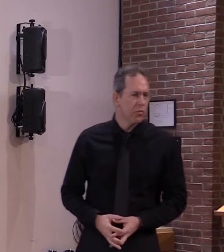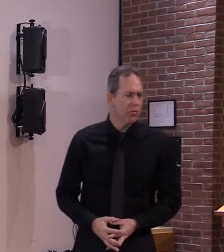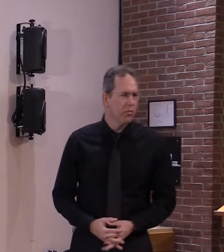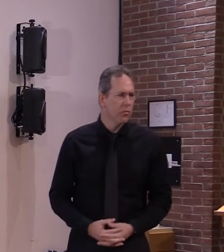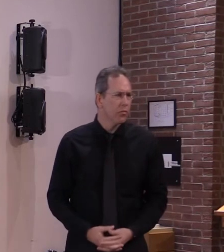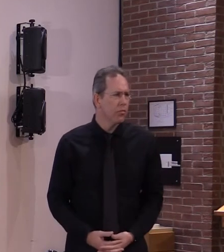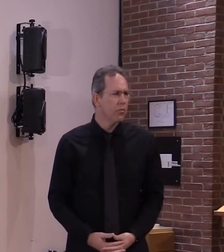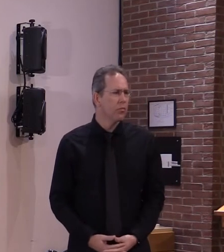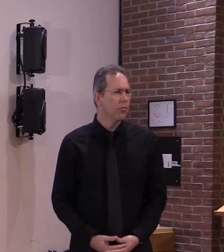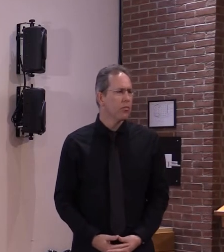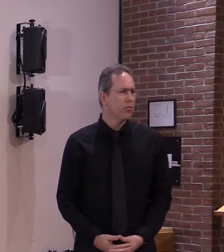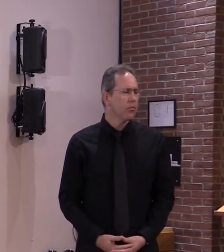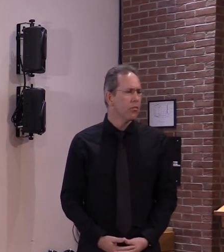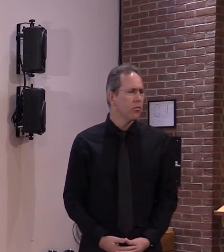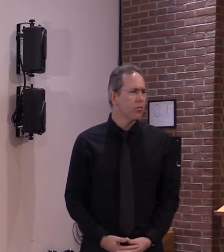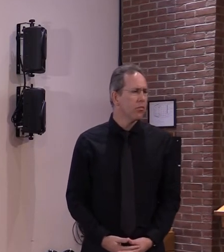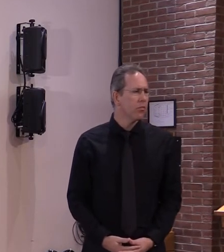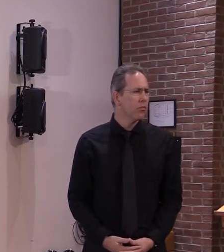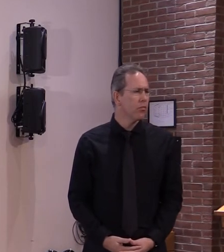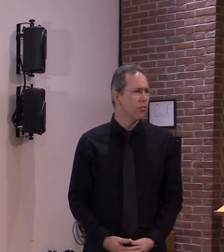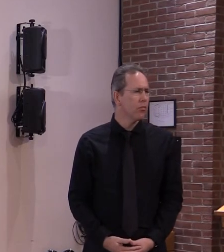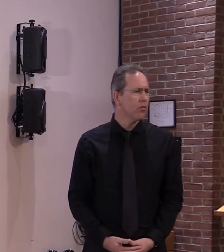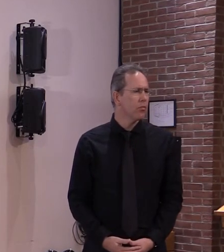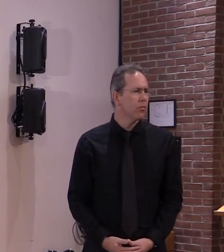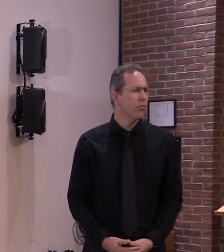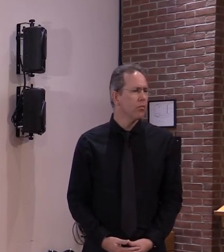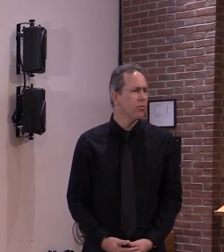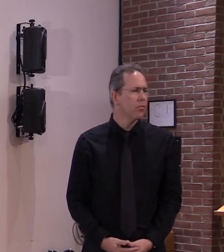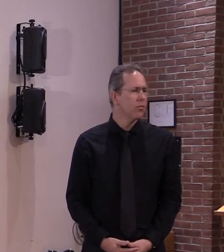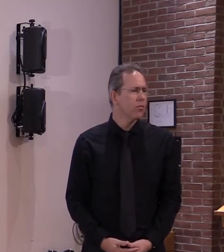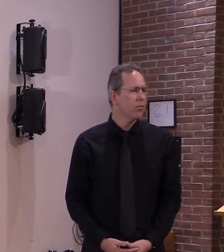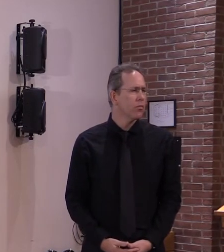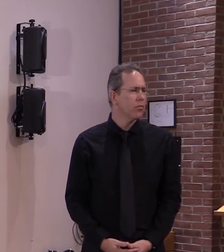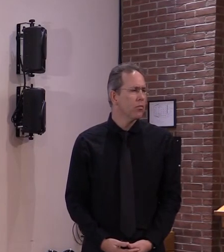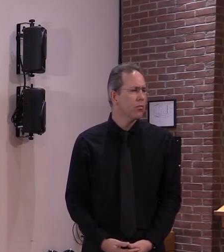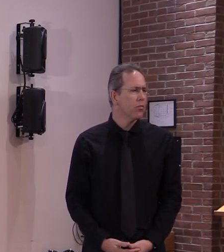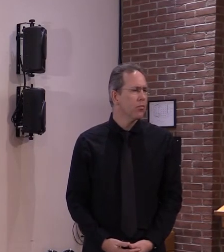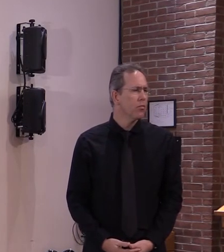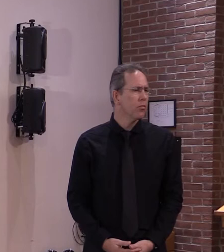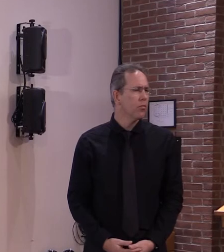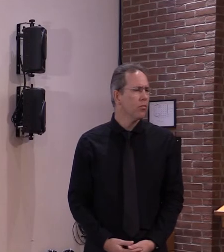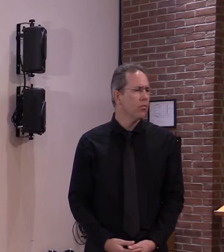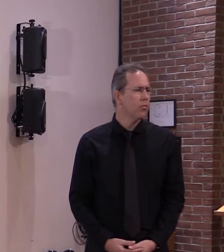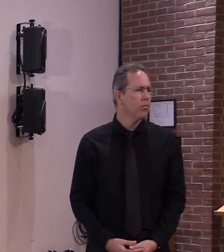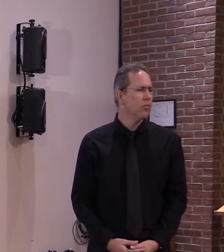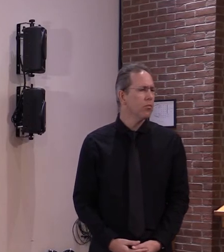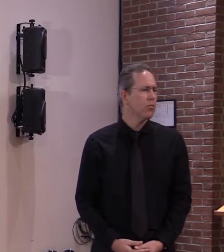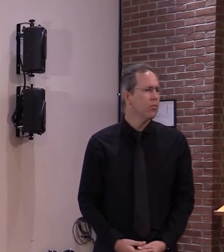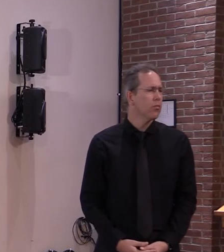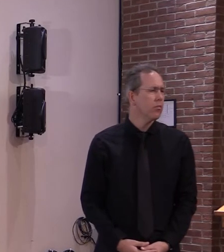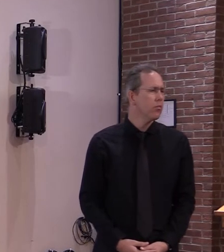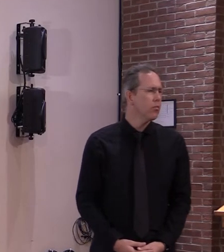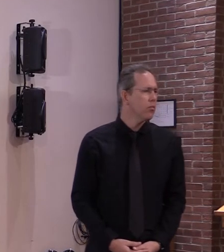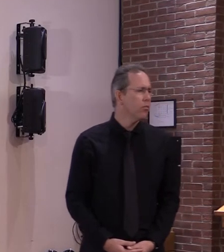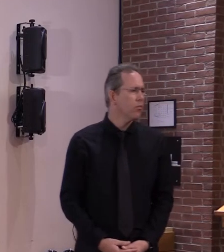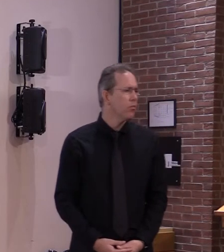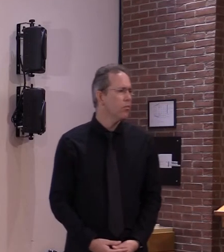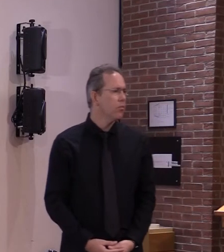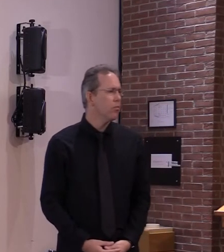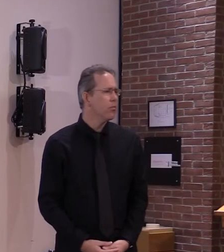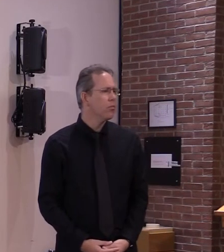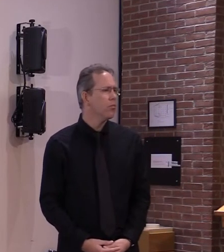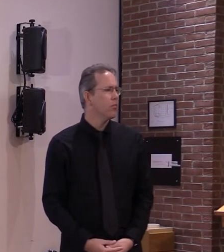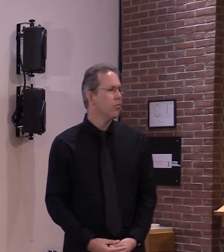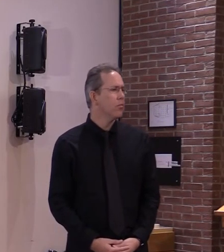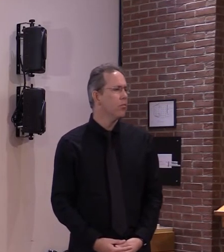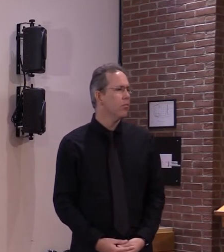nursing home administrators that showed about 60 of staff members and 60 to 70 percent of residents or their family members were willing to